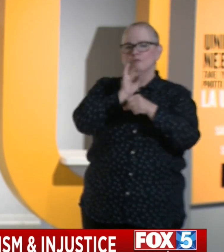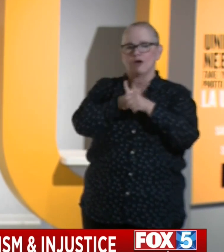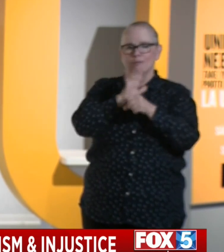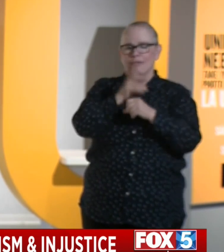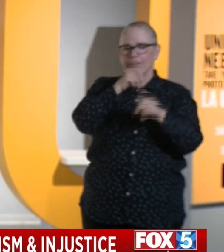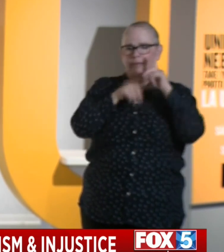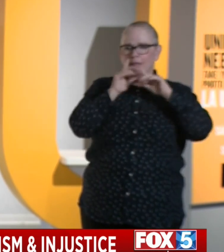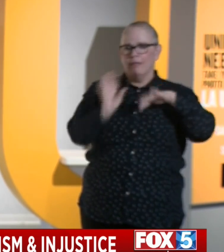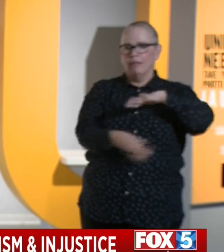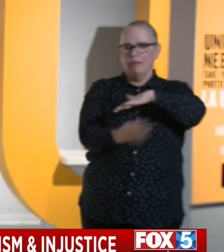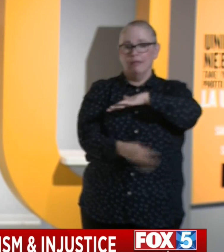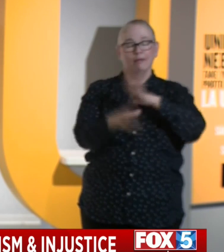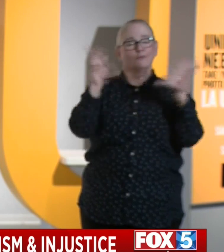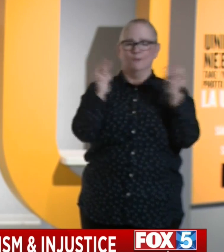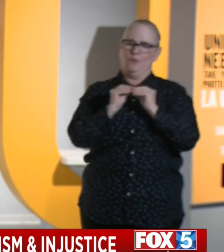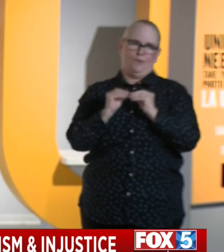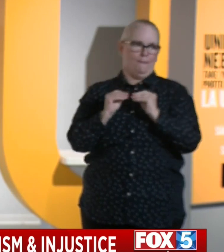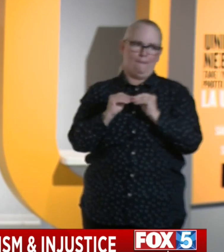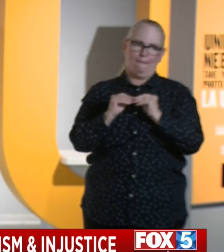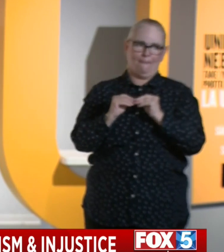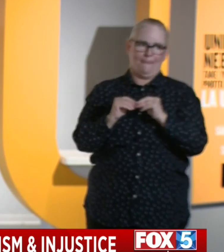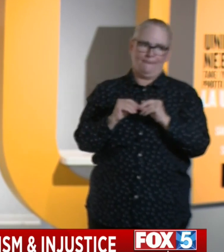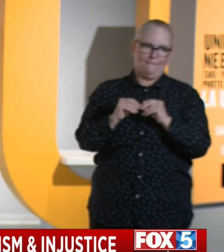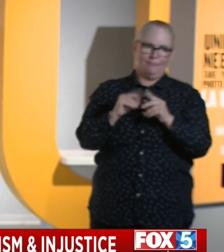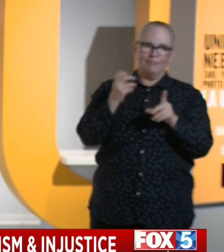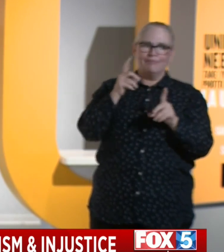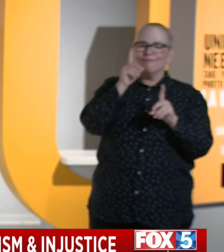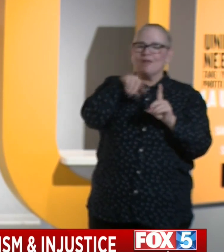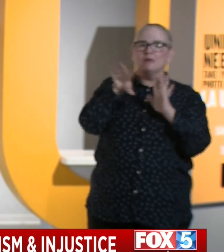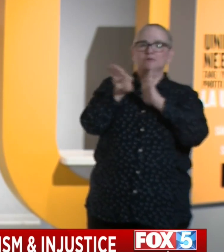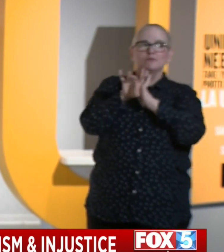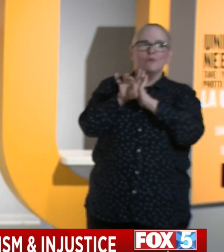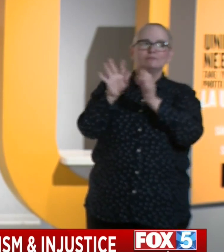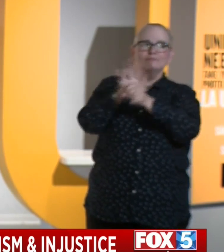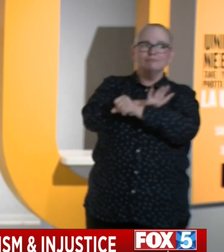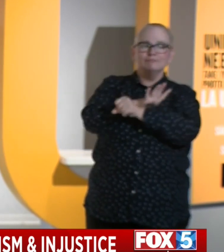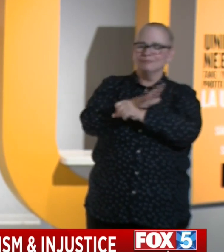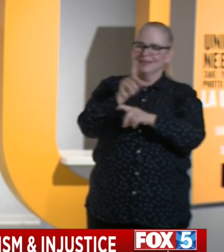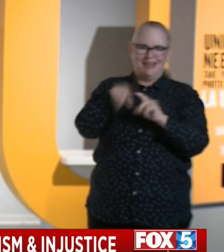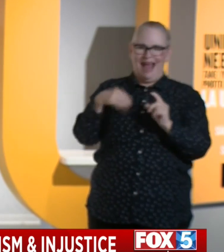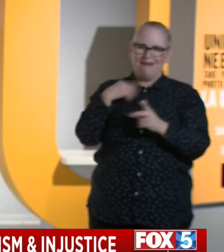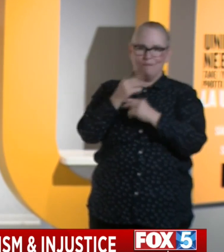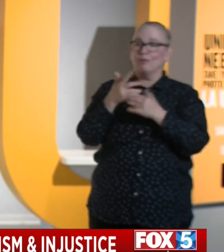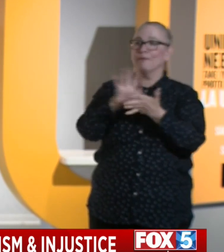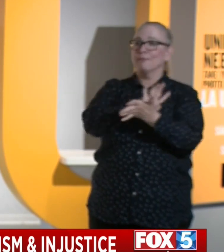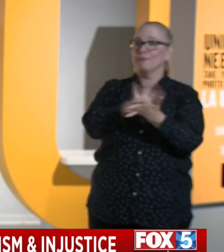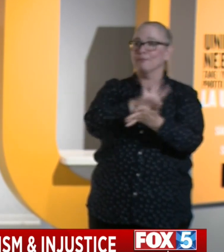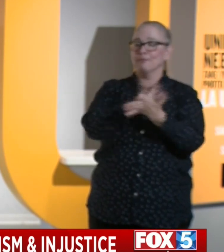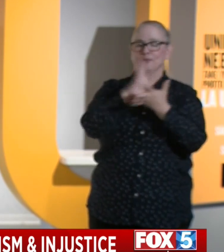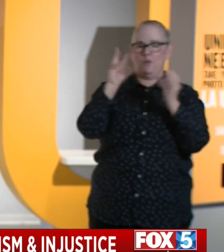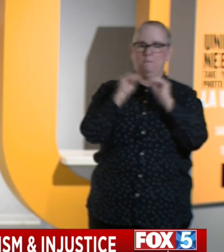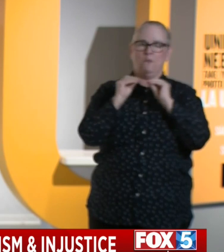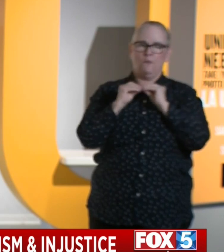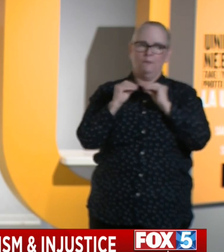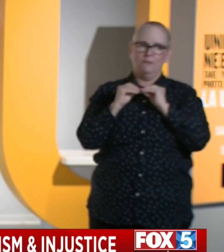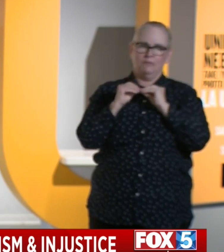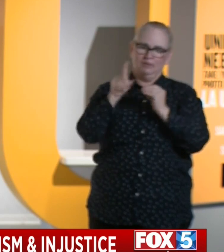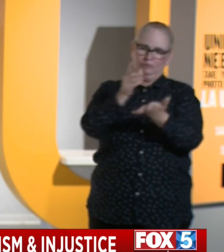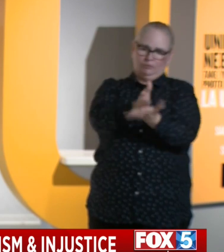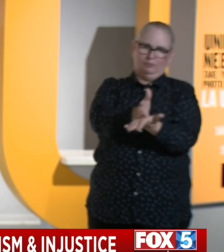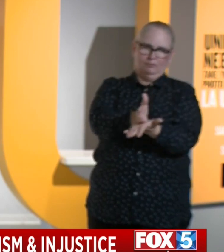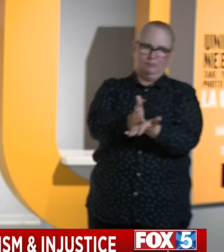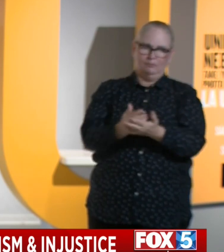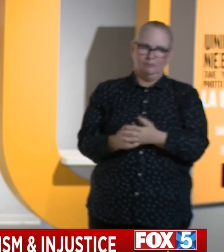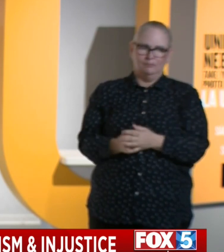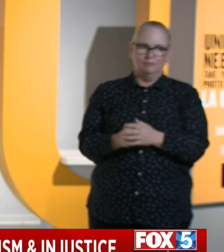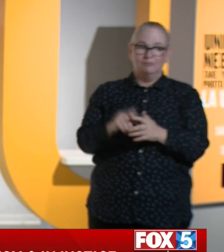or that false choice that we can't have it both ways. We can end racial injustice, although change is not swift.